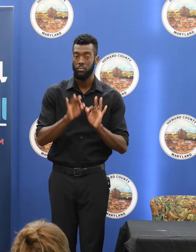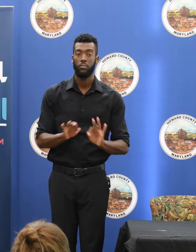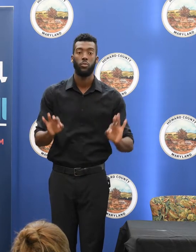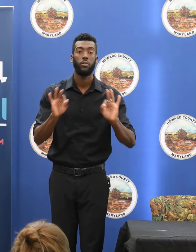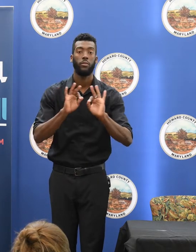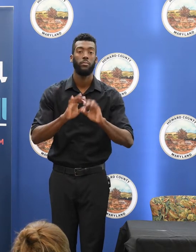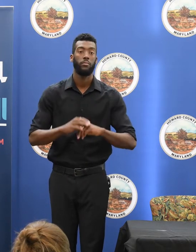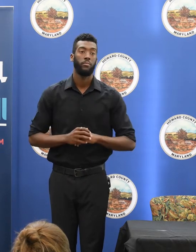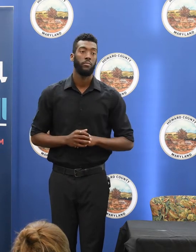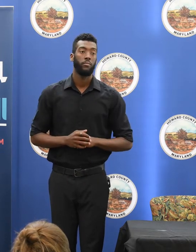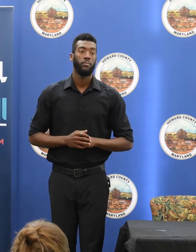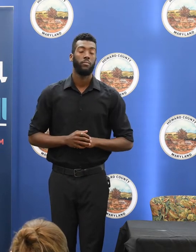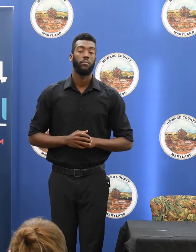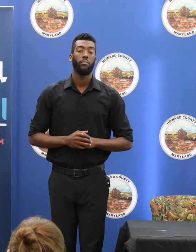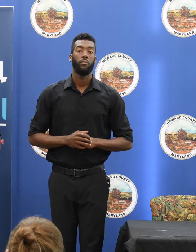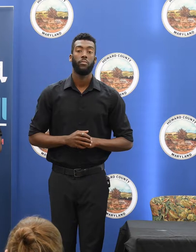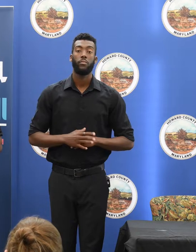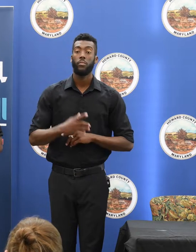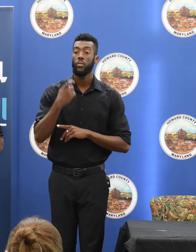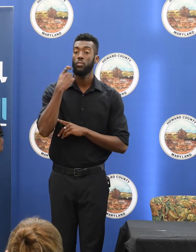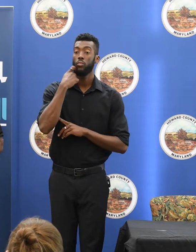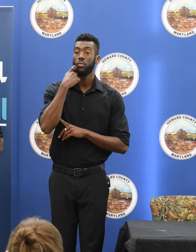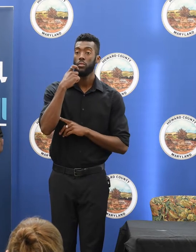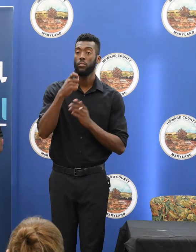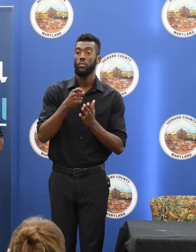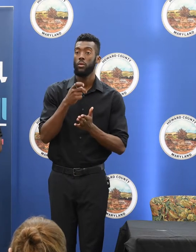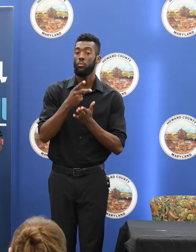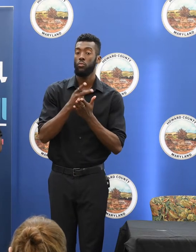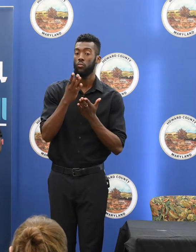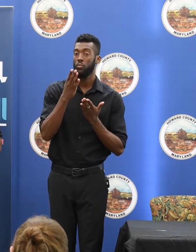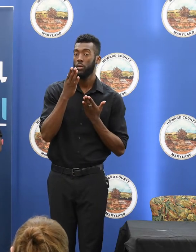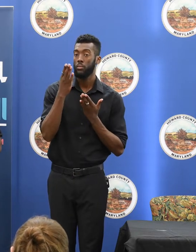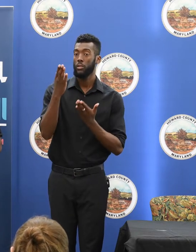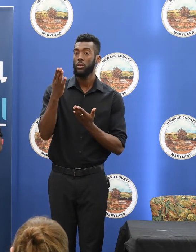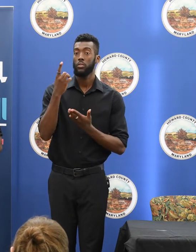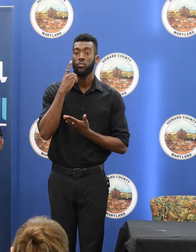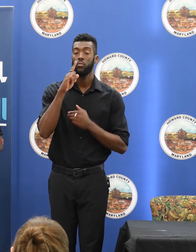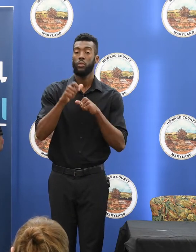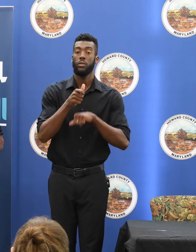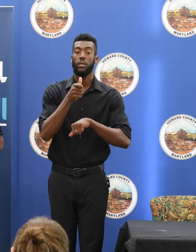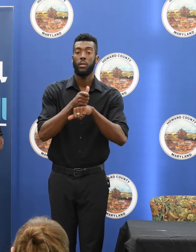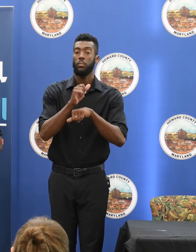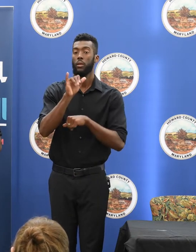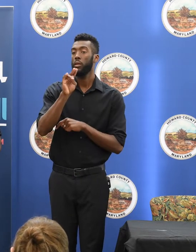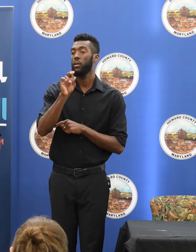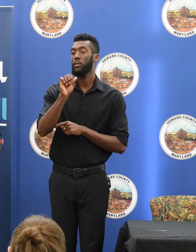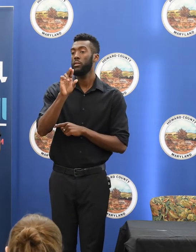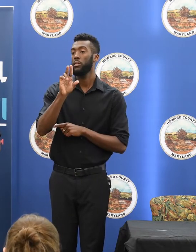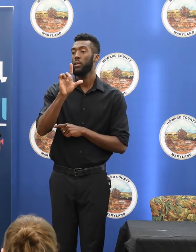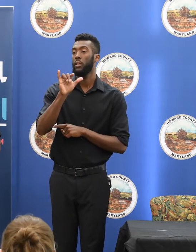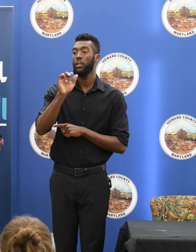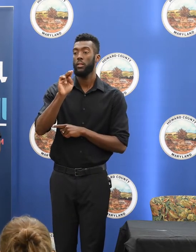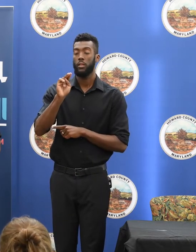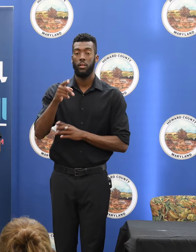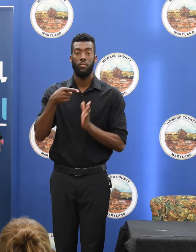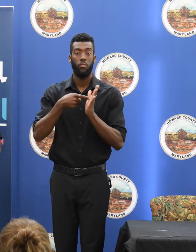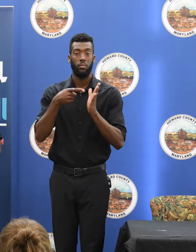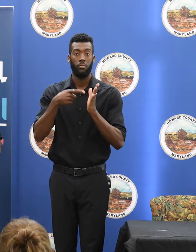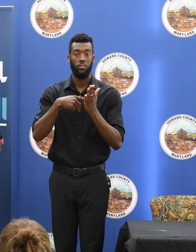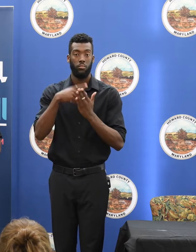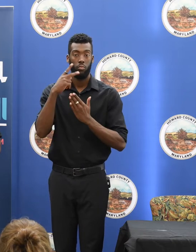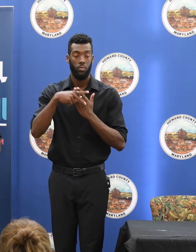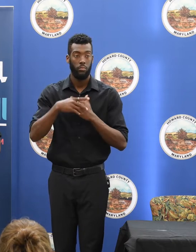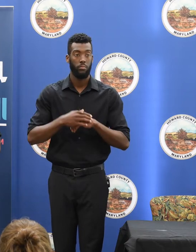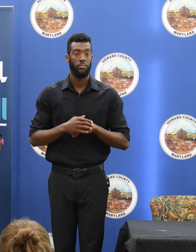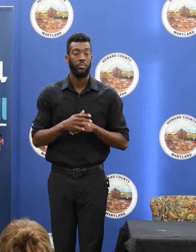We also recently approved the recommendation to set up an incident affordability program. Now, at the state level,